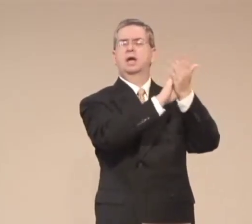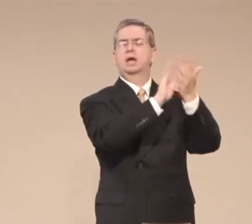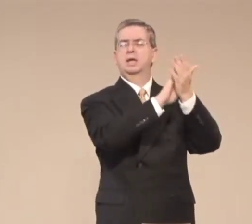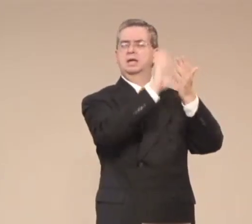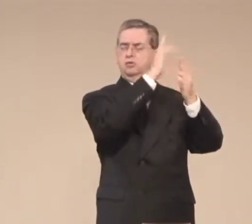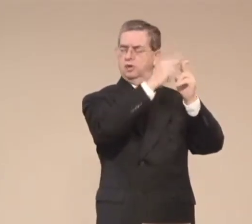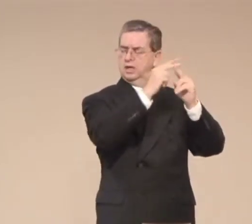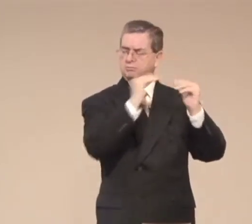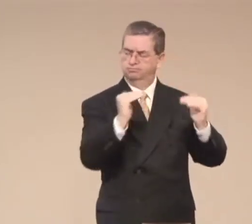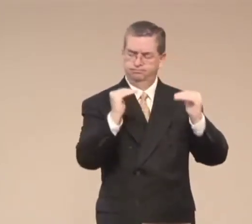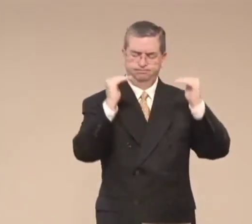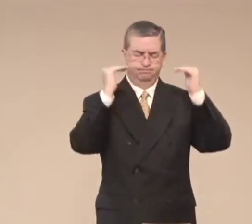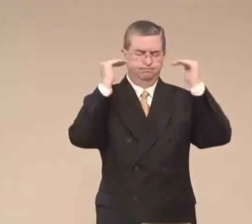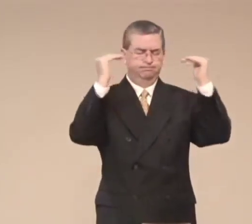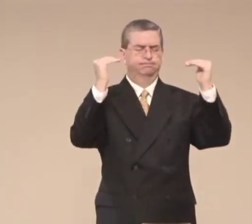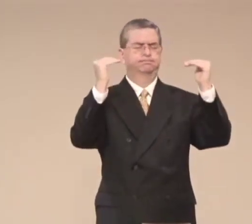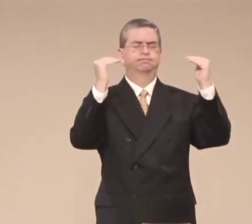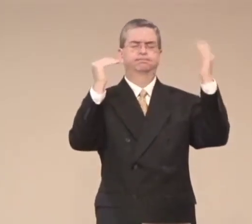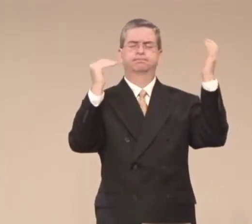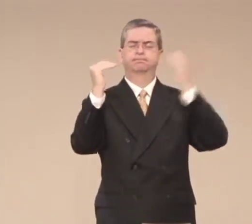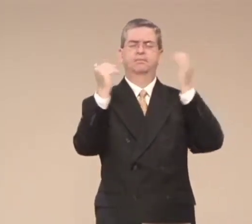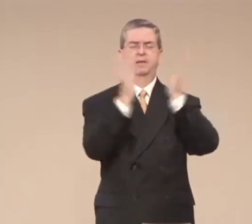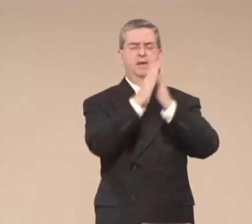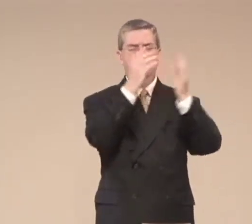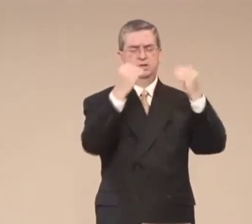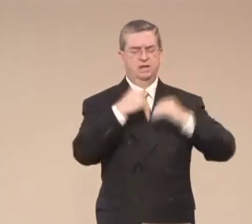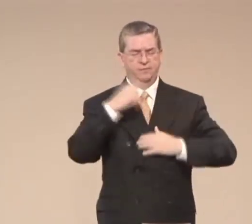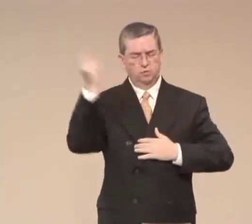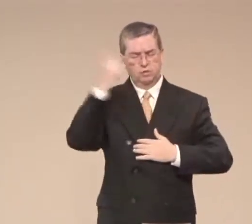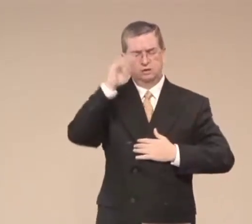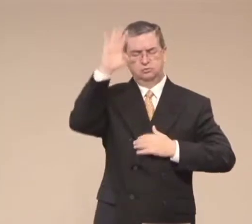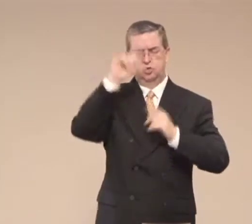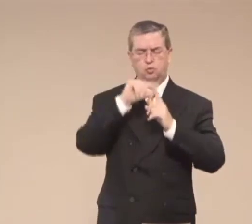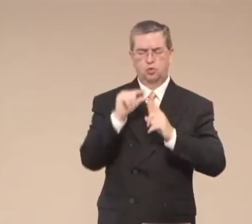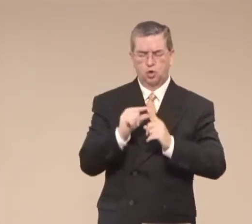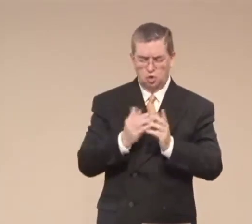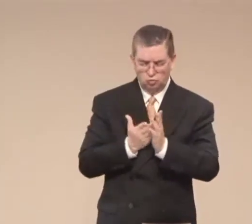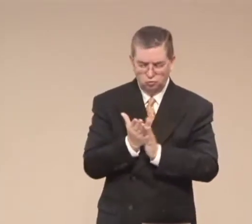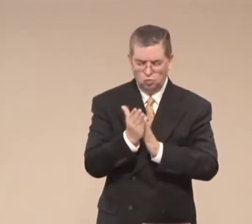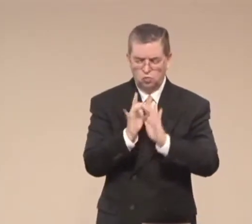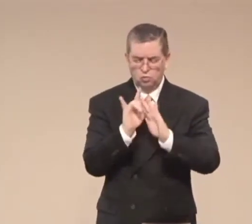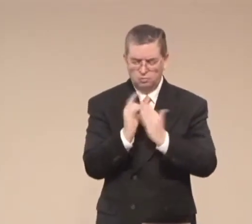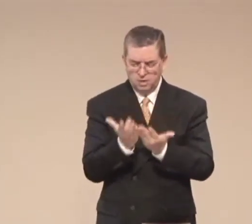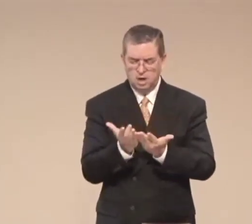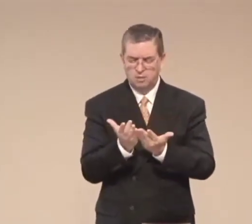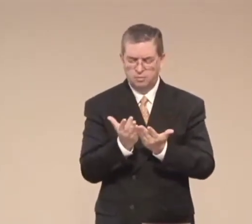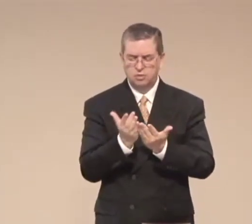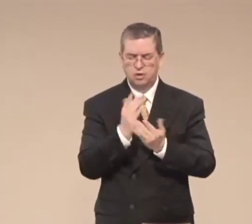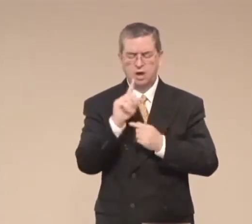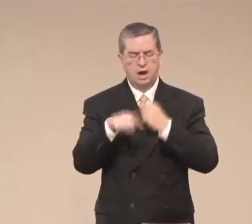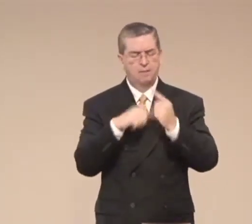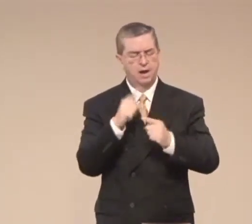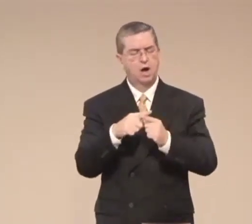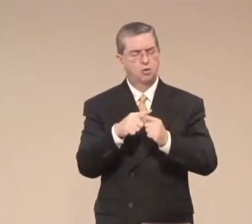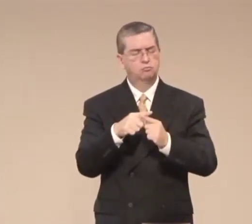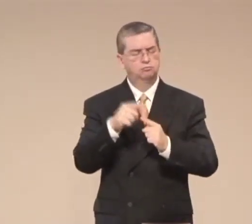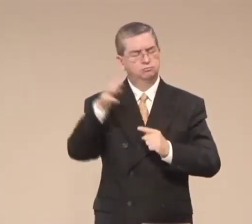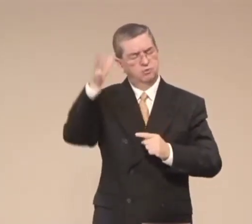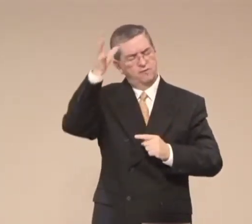You praise your name. It is highly exalted. Give me the wisdom to preach your word straight